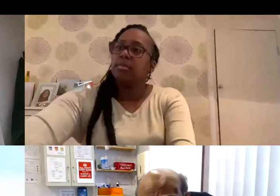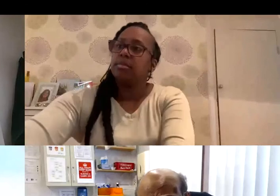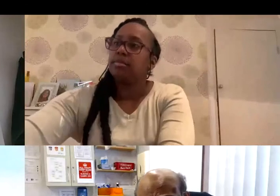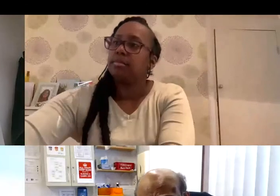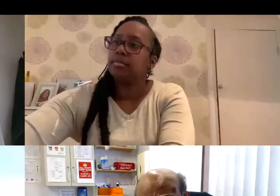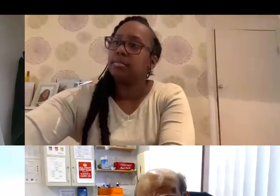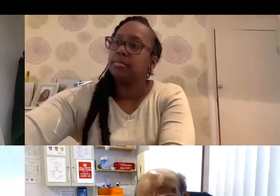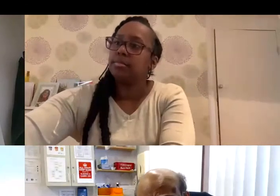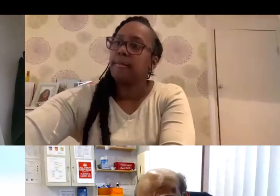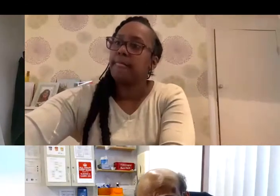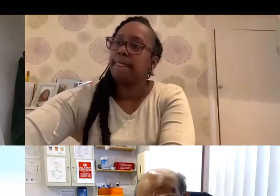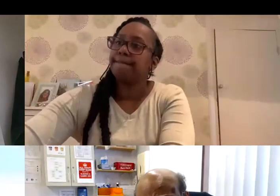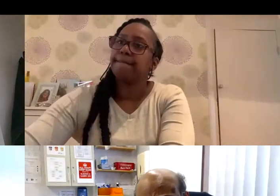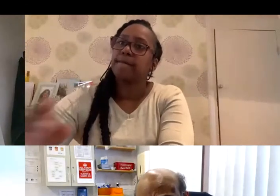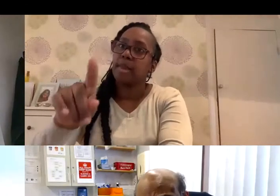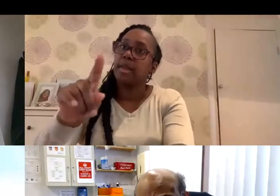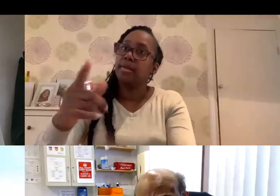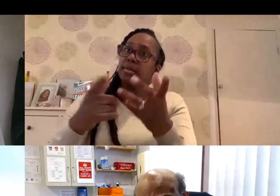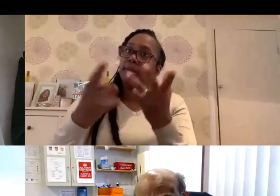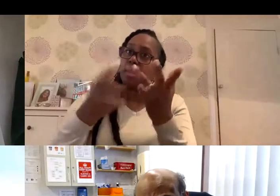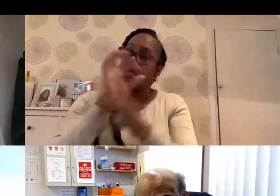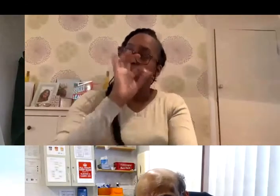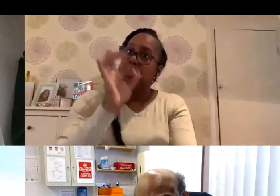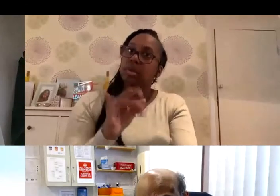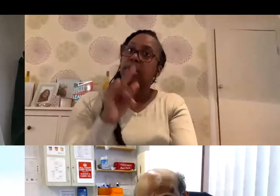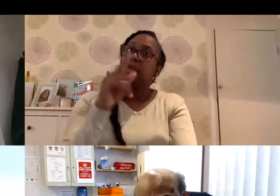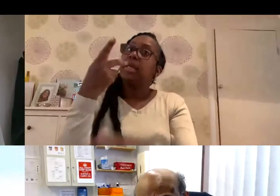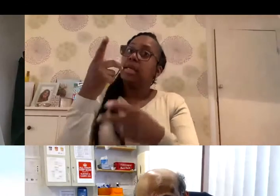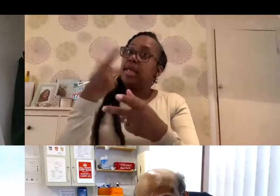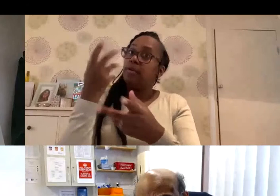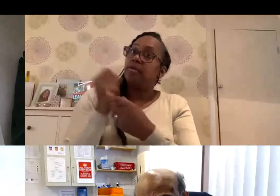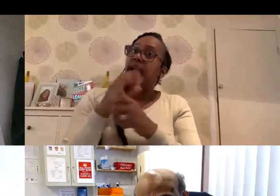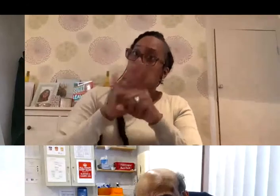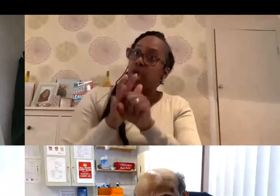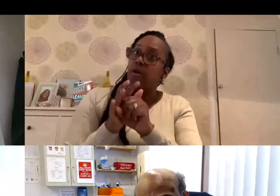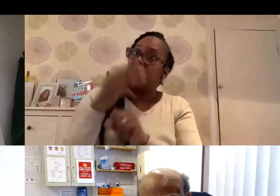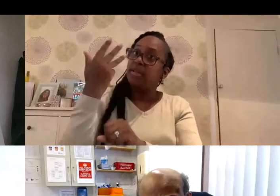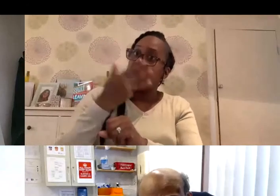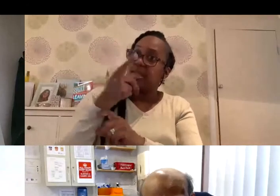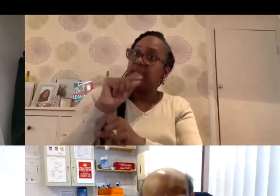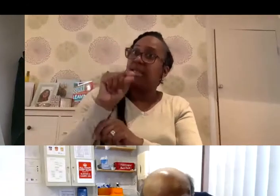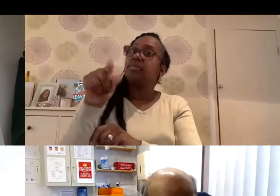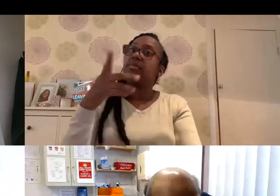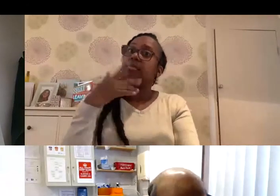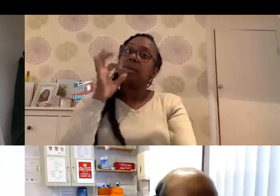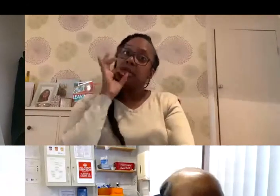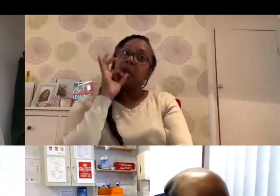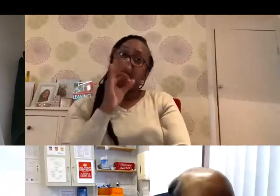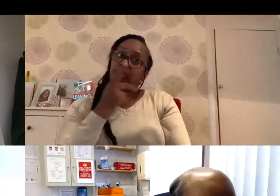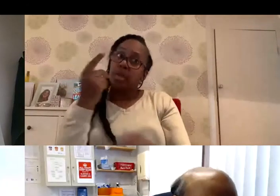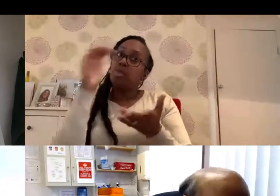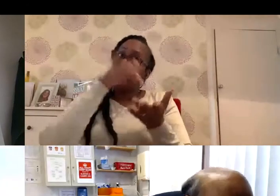Yeah. And in response to if you've had COVID-19 infection, and when you come into the clinic, you will be asked the questions